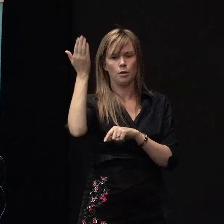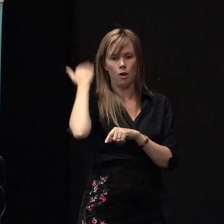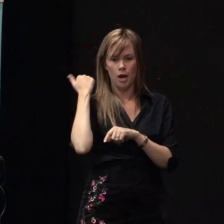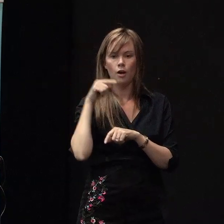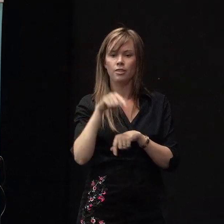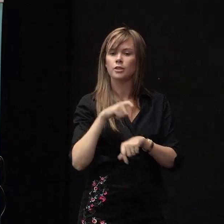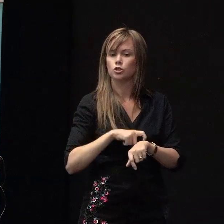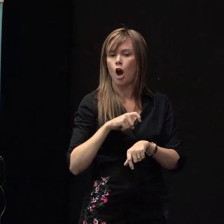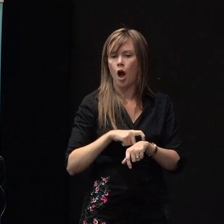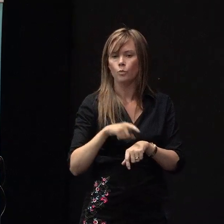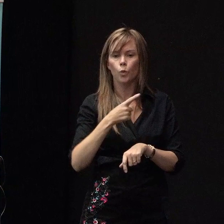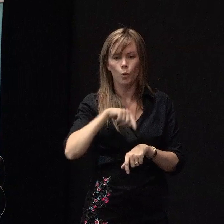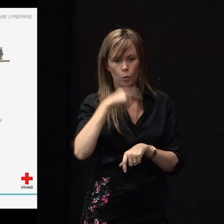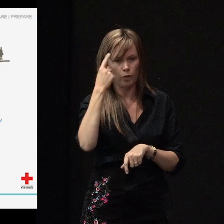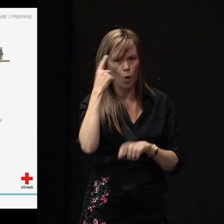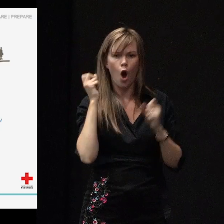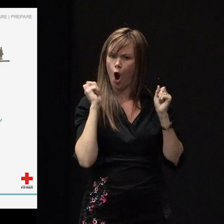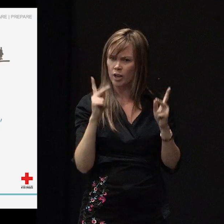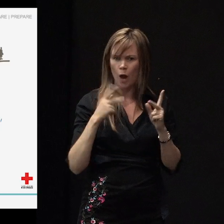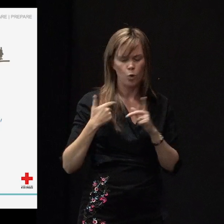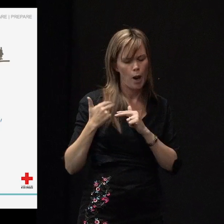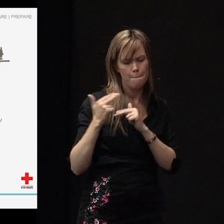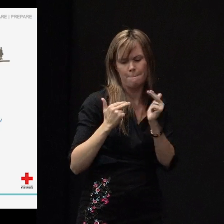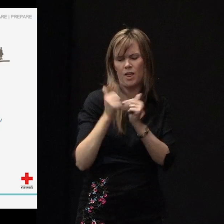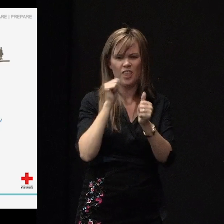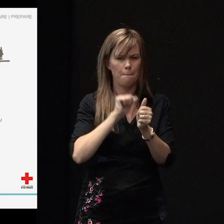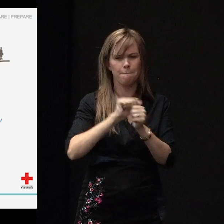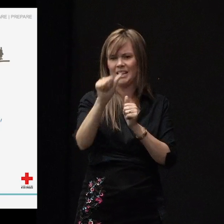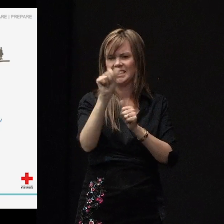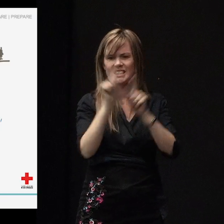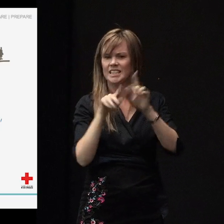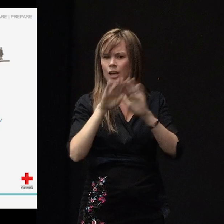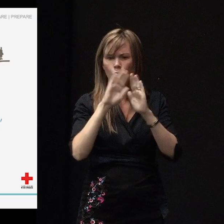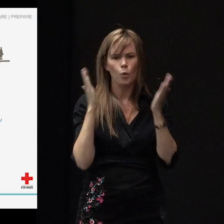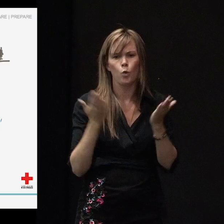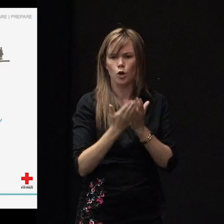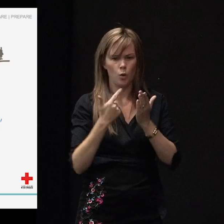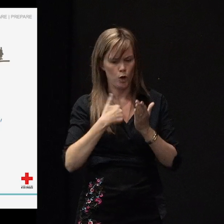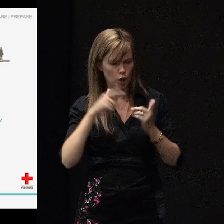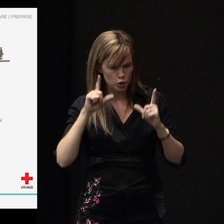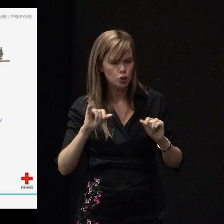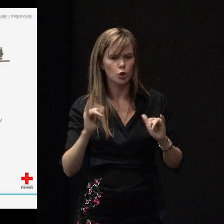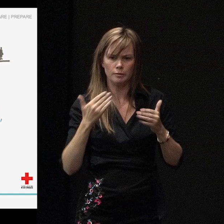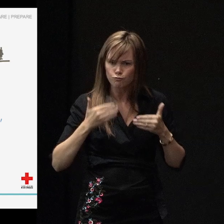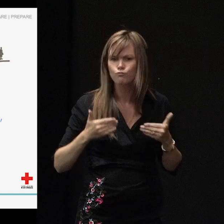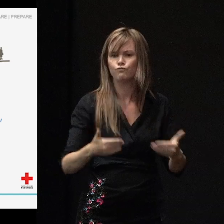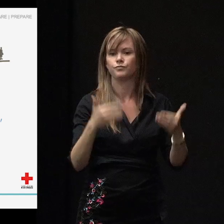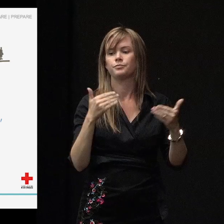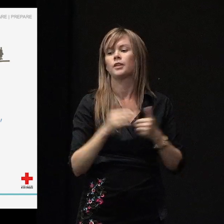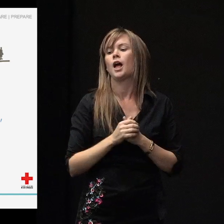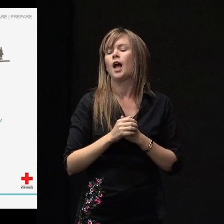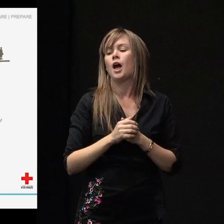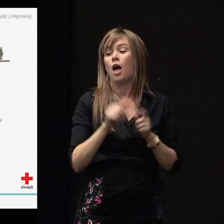phase where we thought, okay, we're going to build the best city in the world and we're going to get on with it. And then